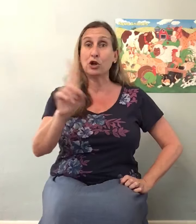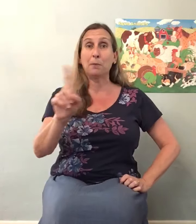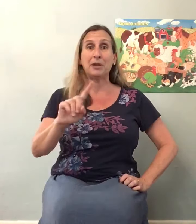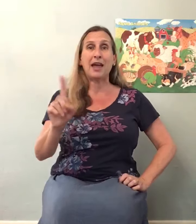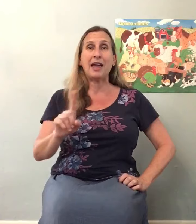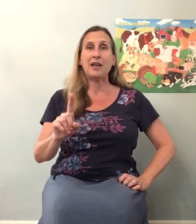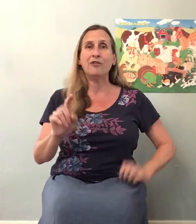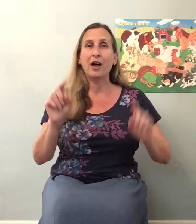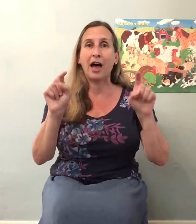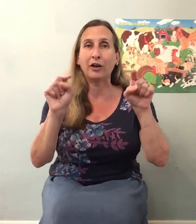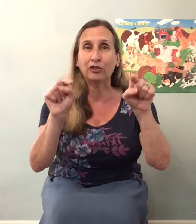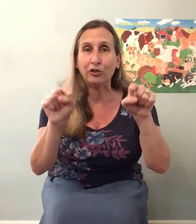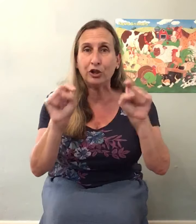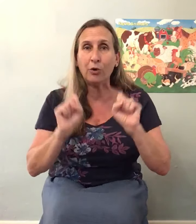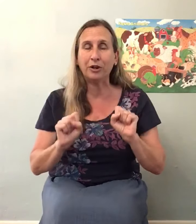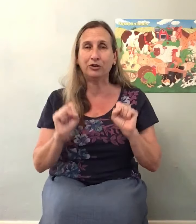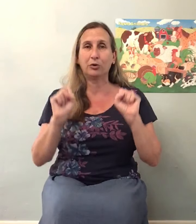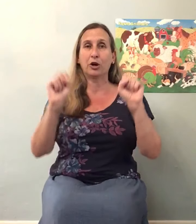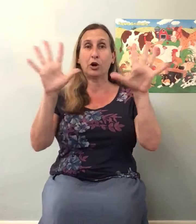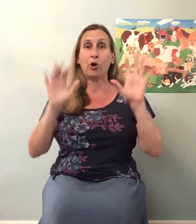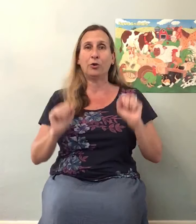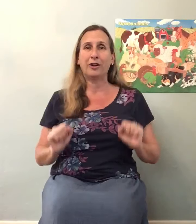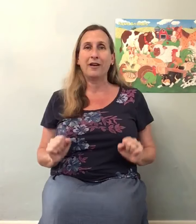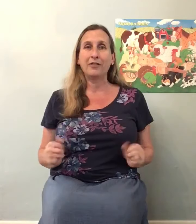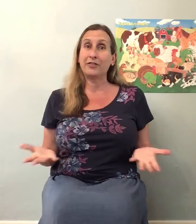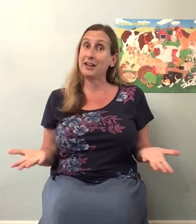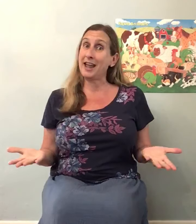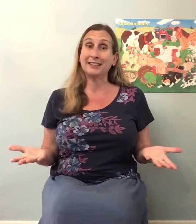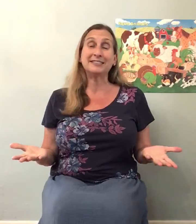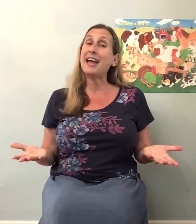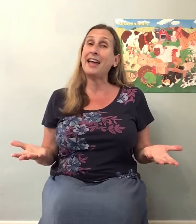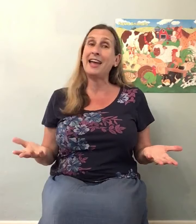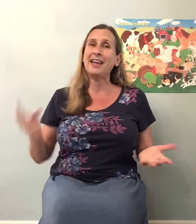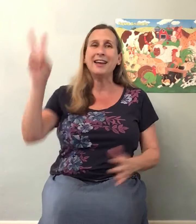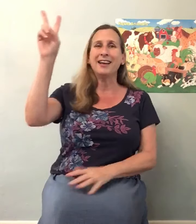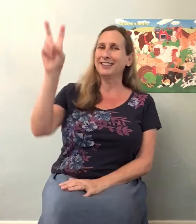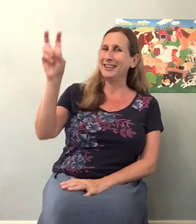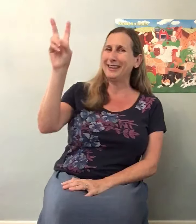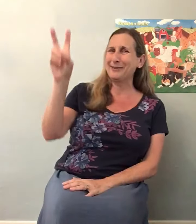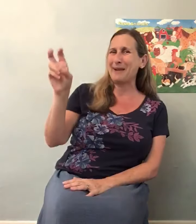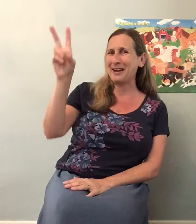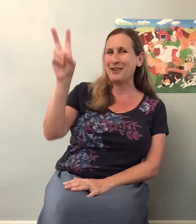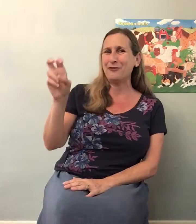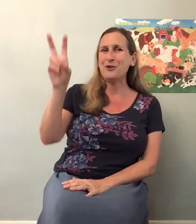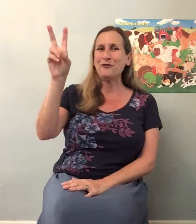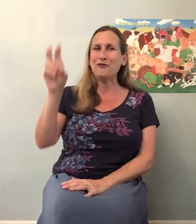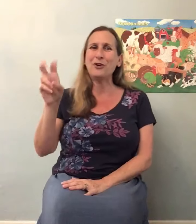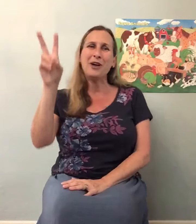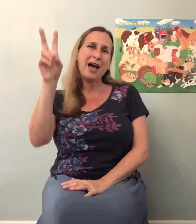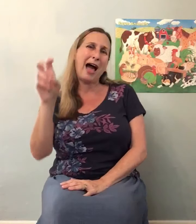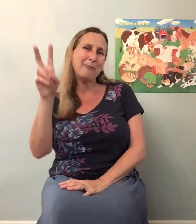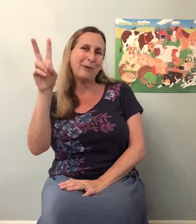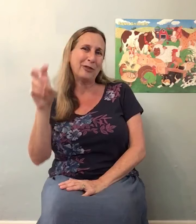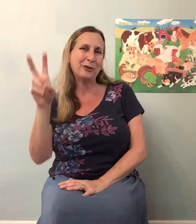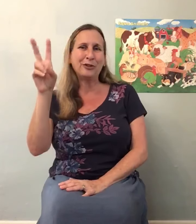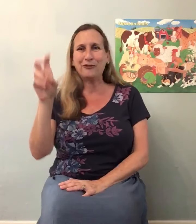didn't behave, I'll turn you into a goon the next day. Little bunny foo-foo, hopping through the